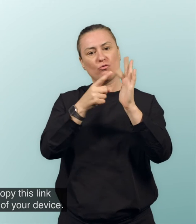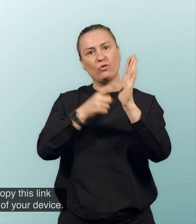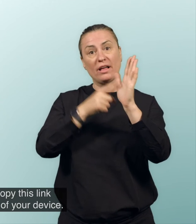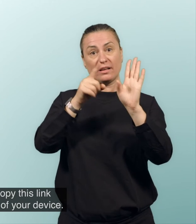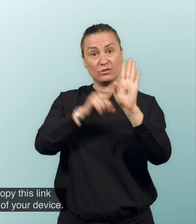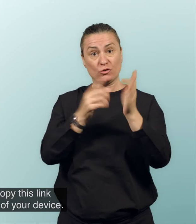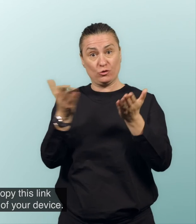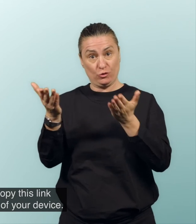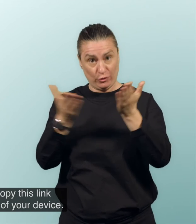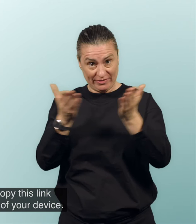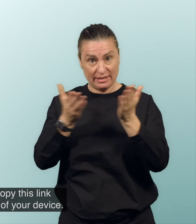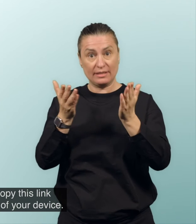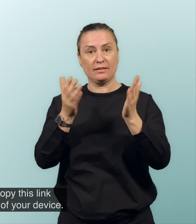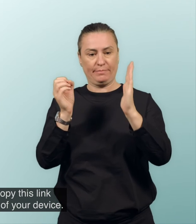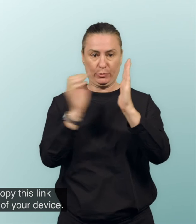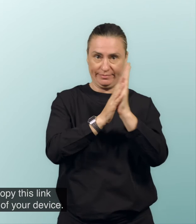into the browser of your device.